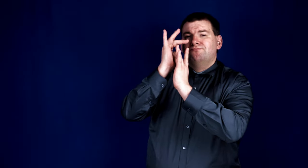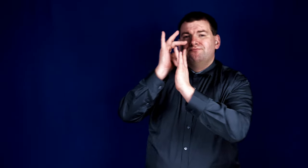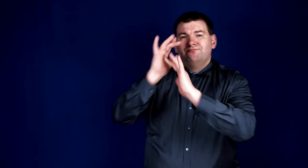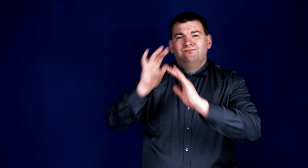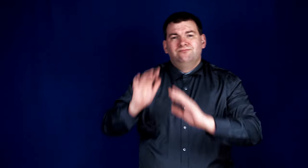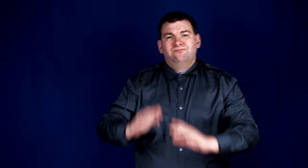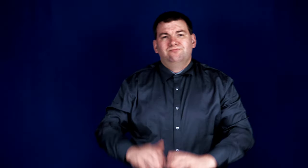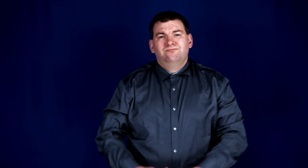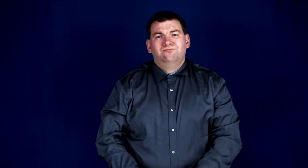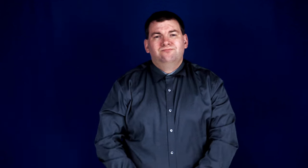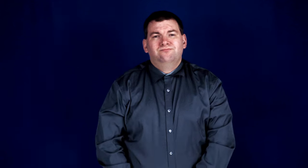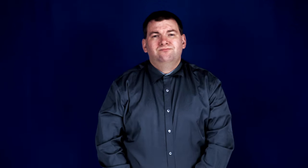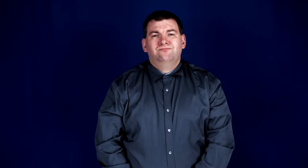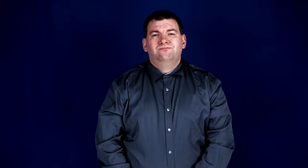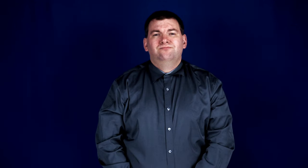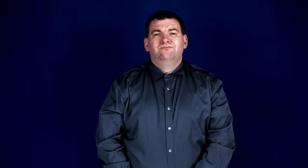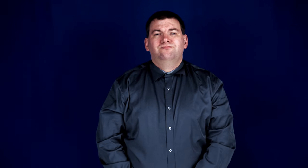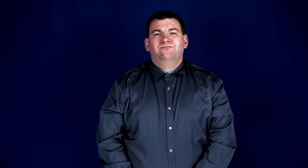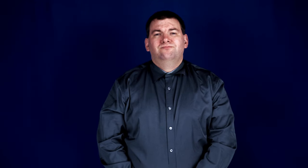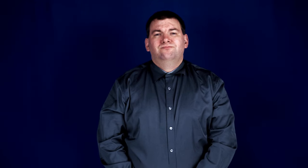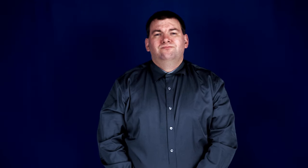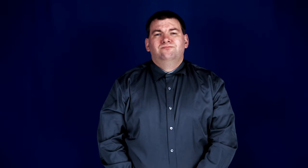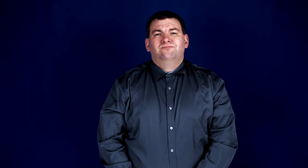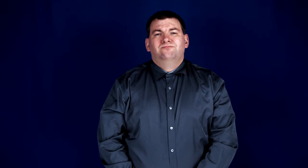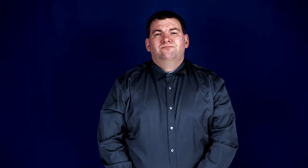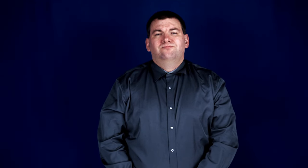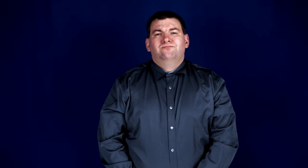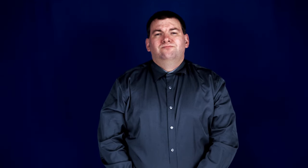We in of you,